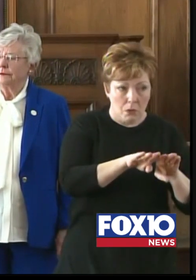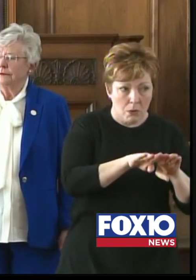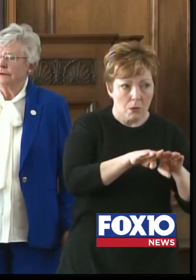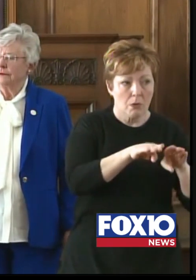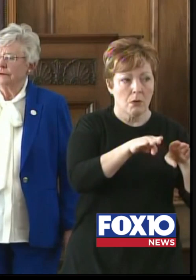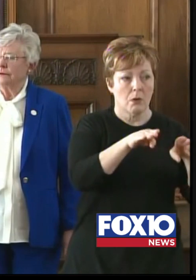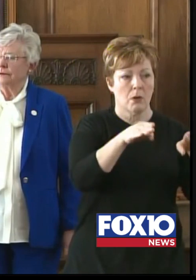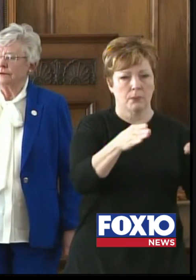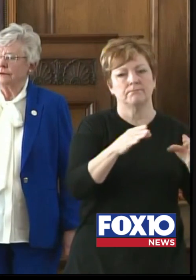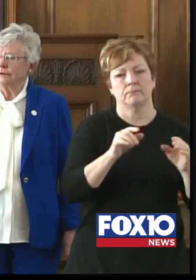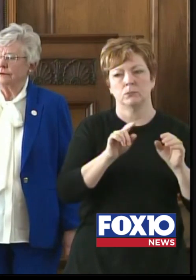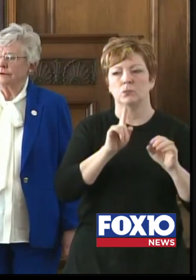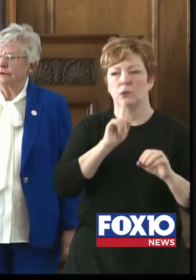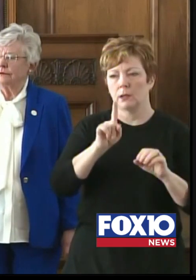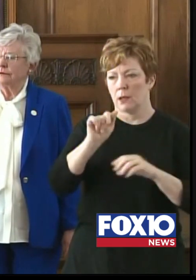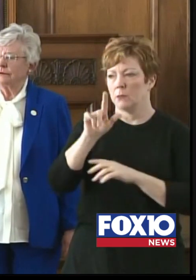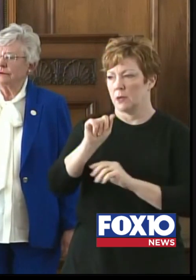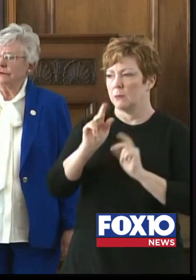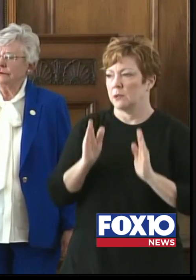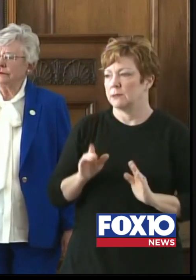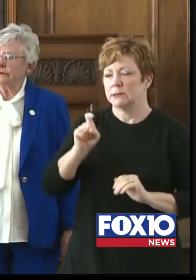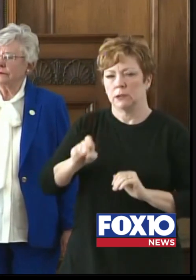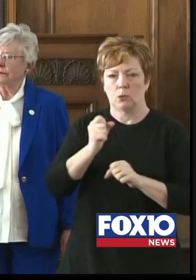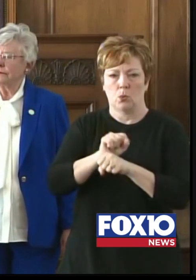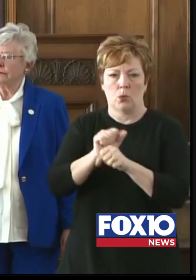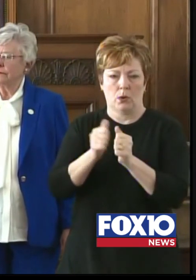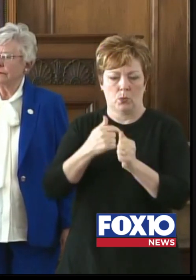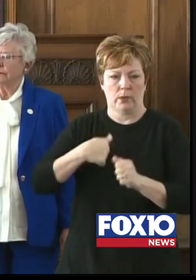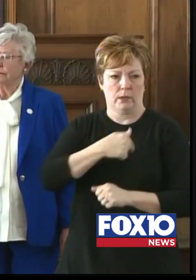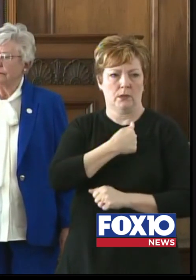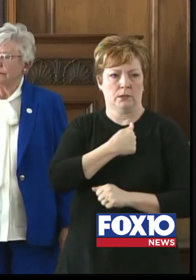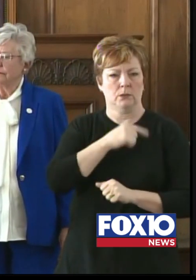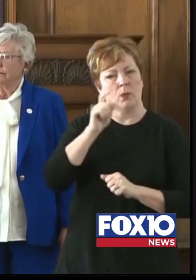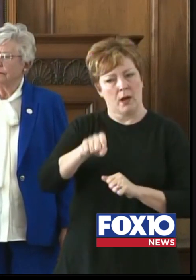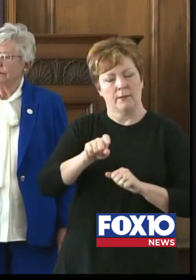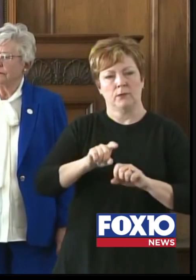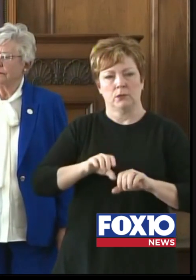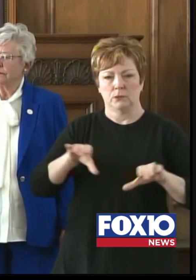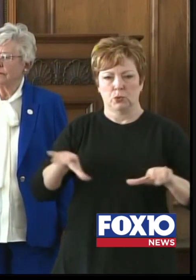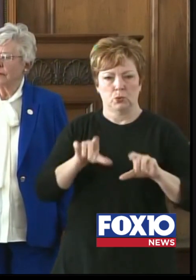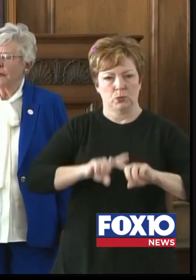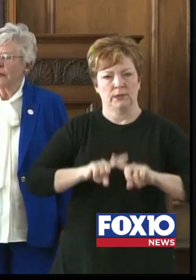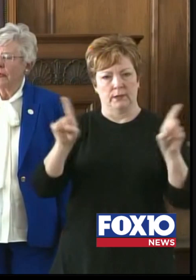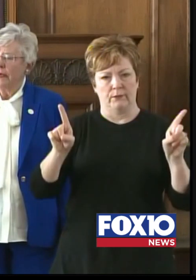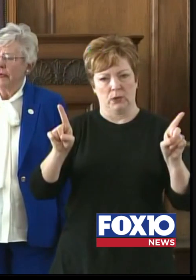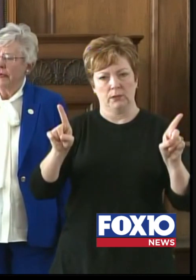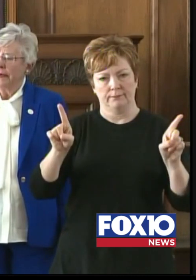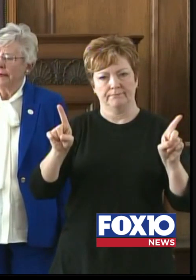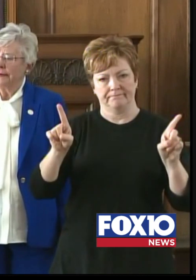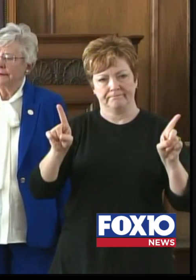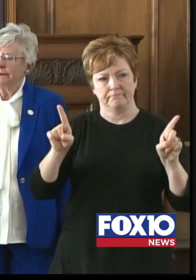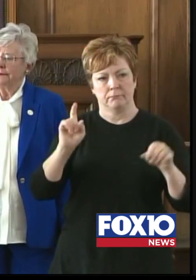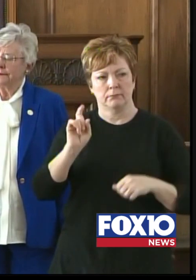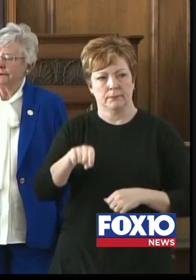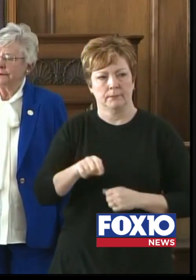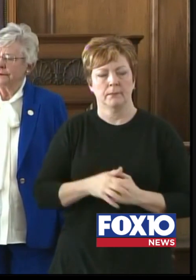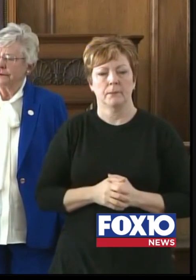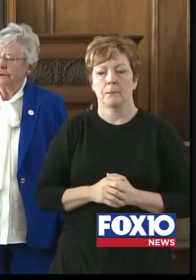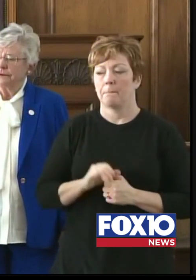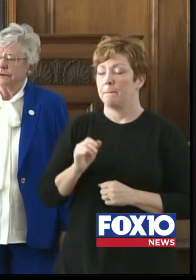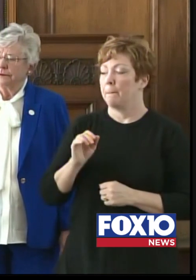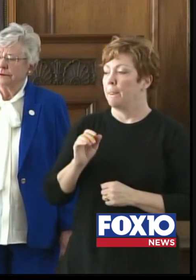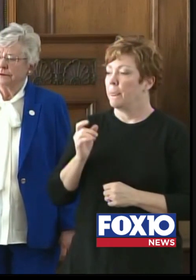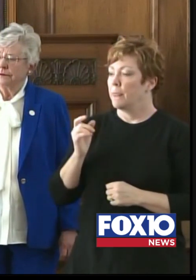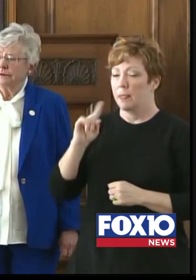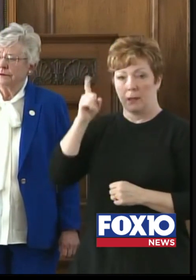Alabamians to work with us to continue to do things a little bit differently for the future. As the Governor mentioned, we